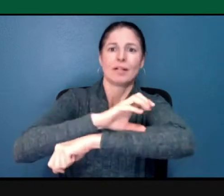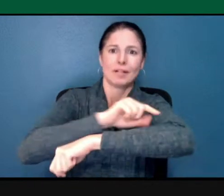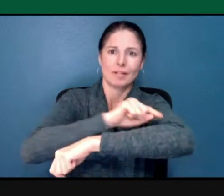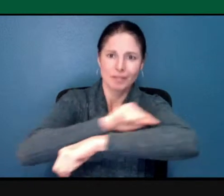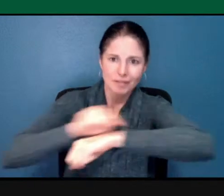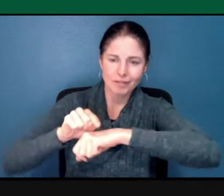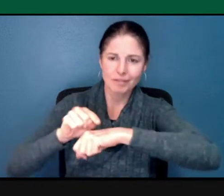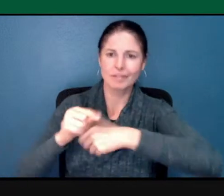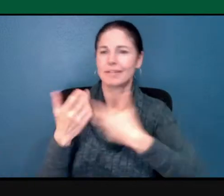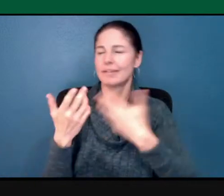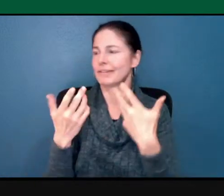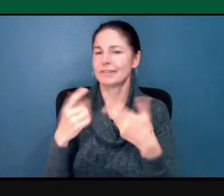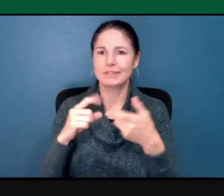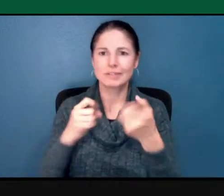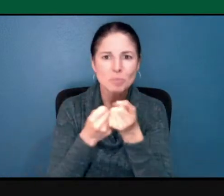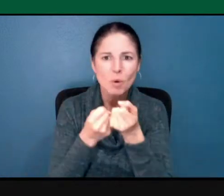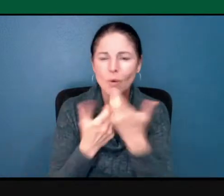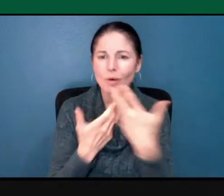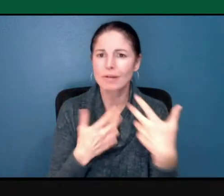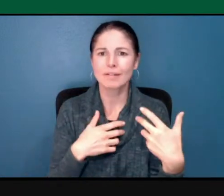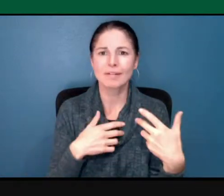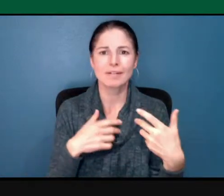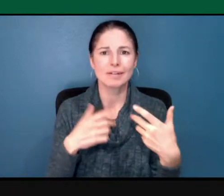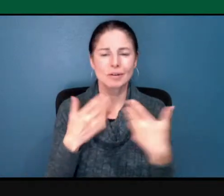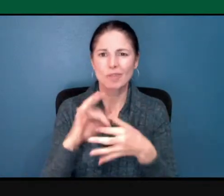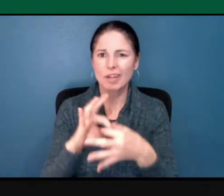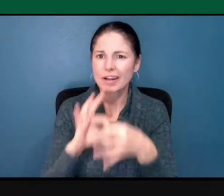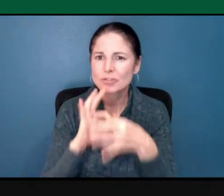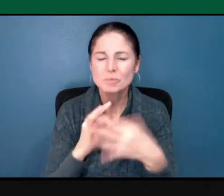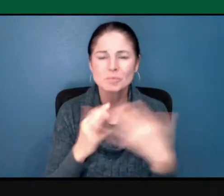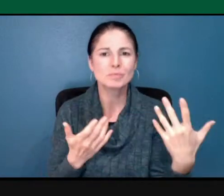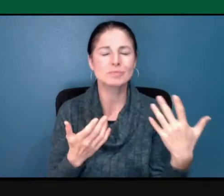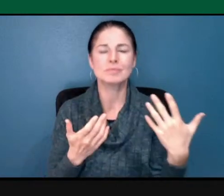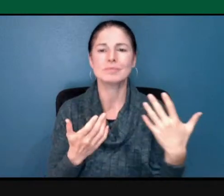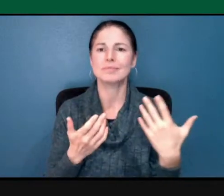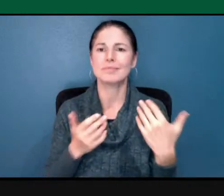to develop approaches to education that are